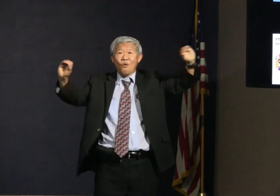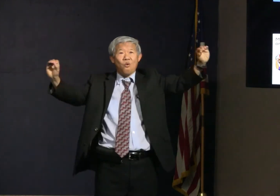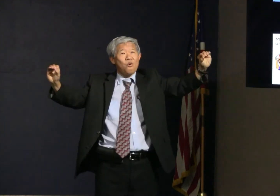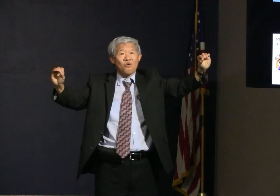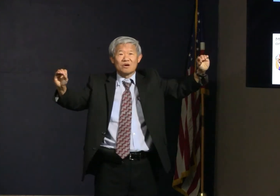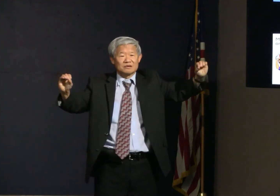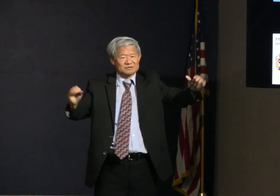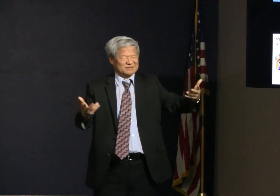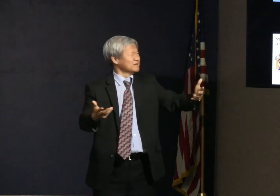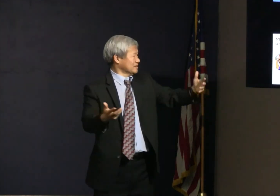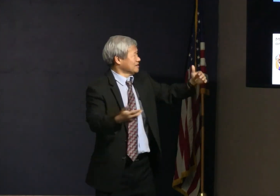rocket.